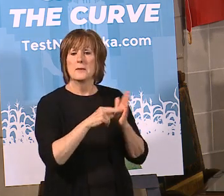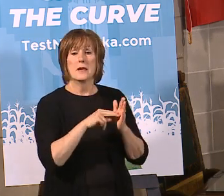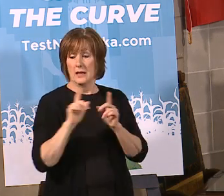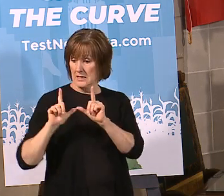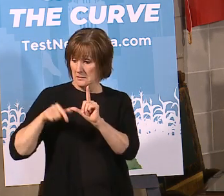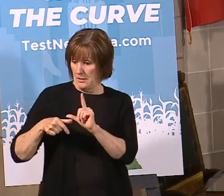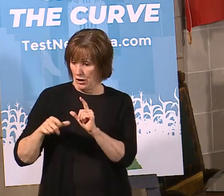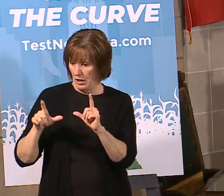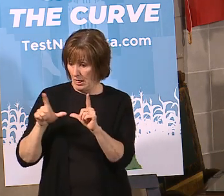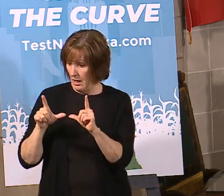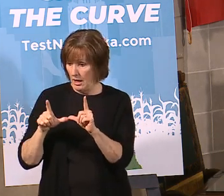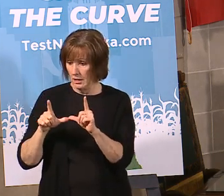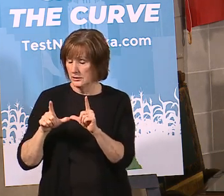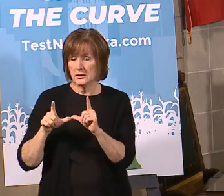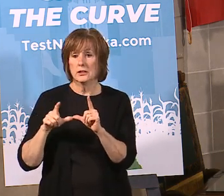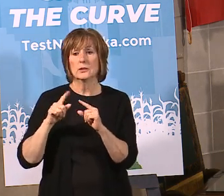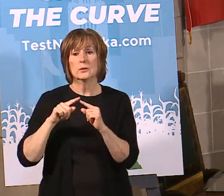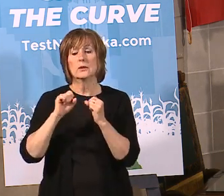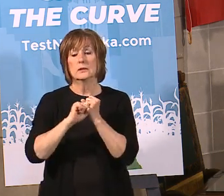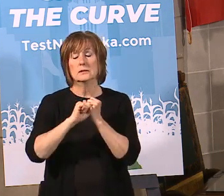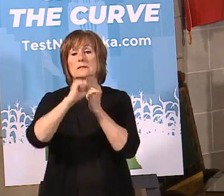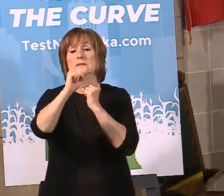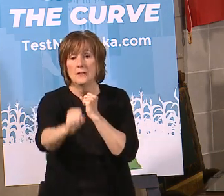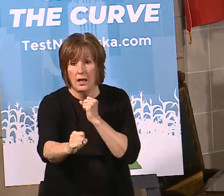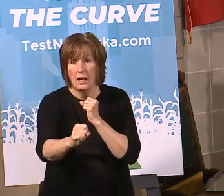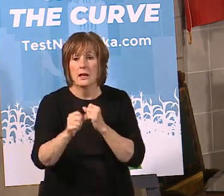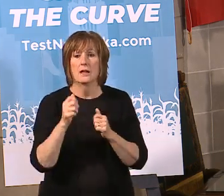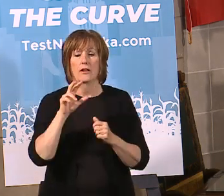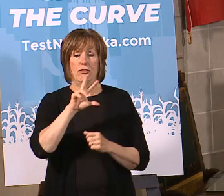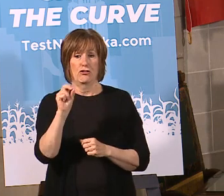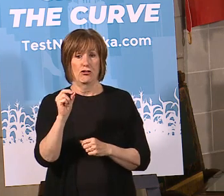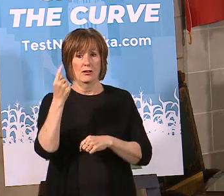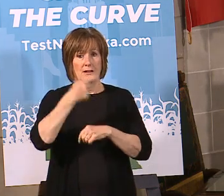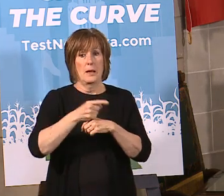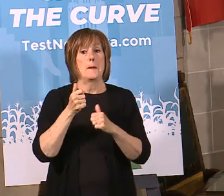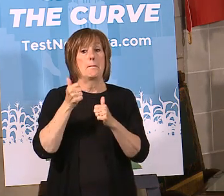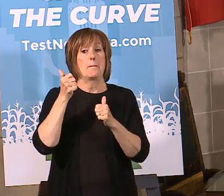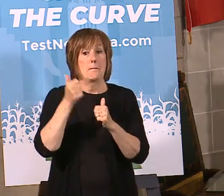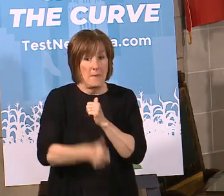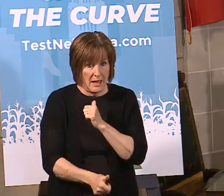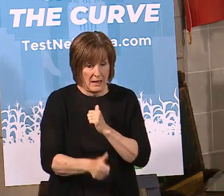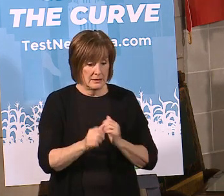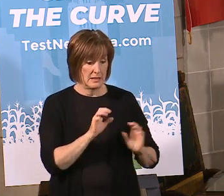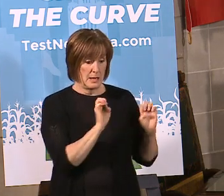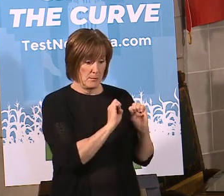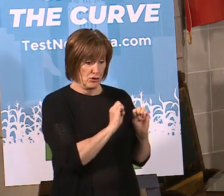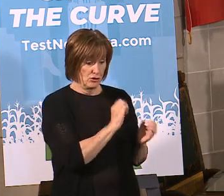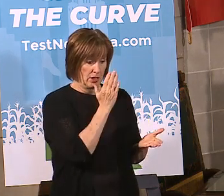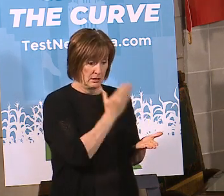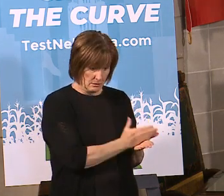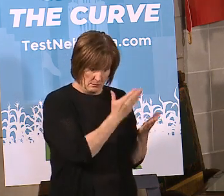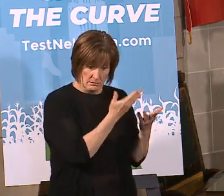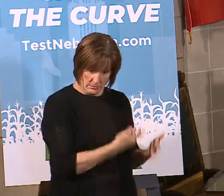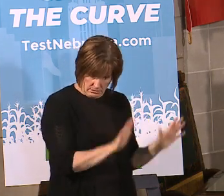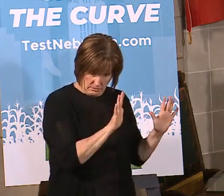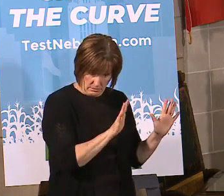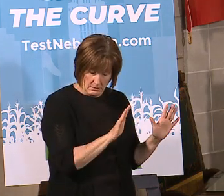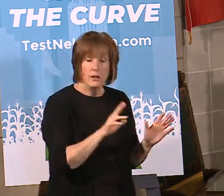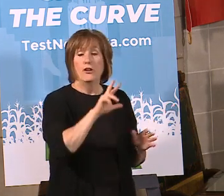expired licenses to 30 days past when the emergency ends. So you do not need to get your license